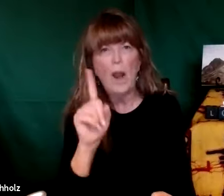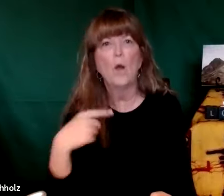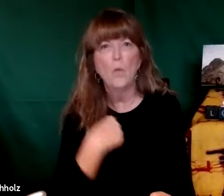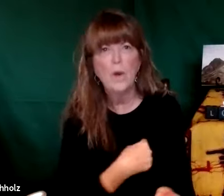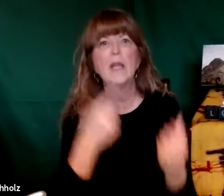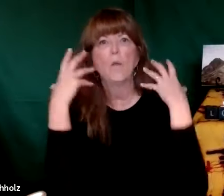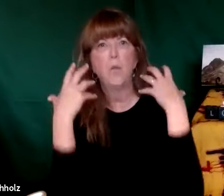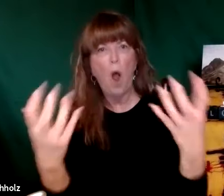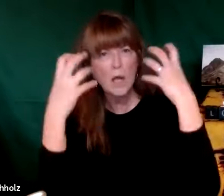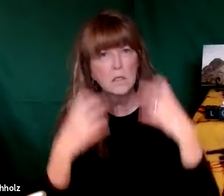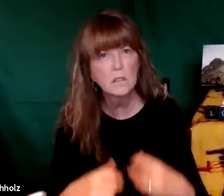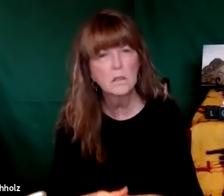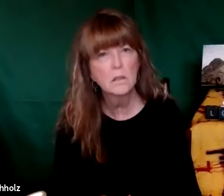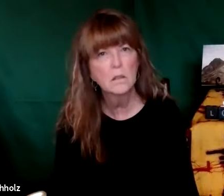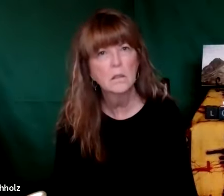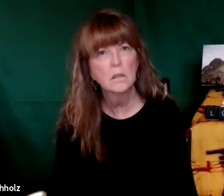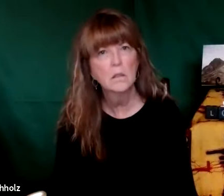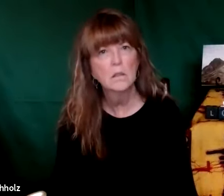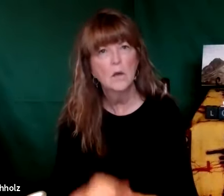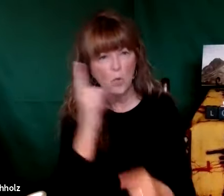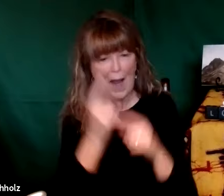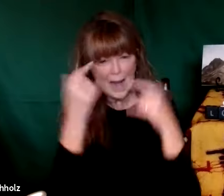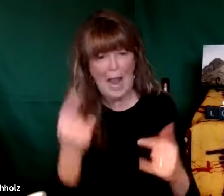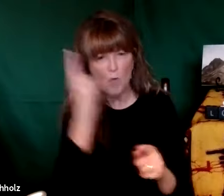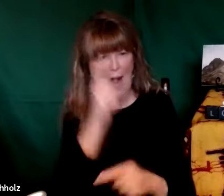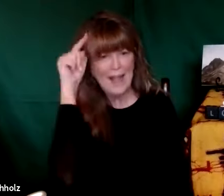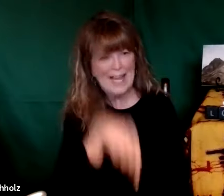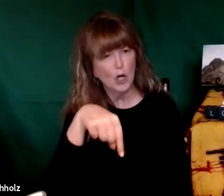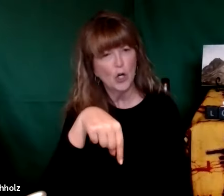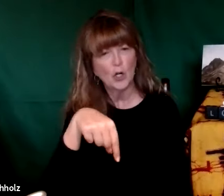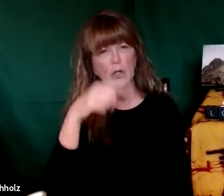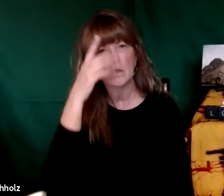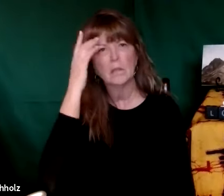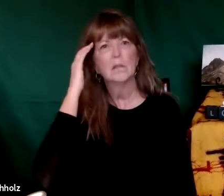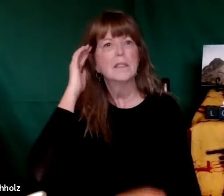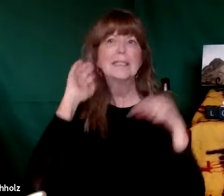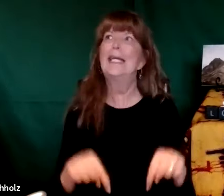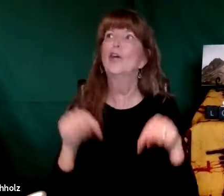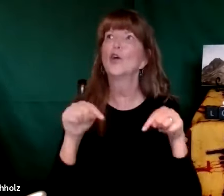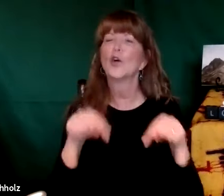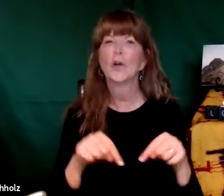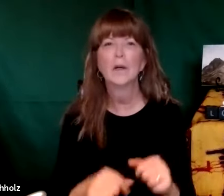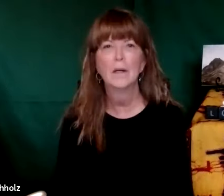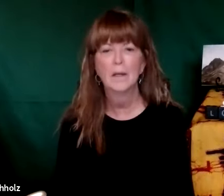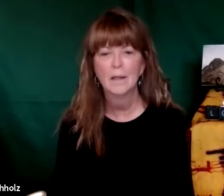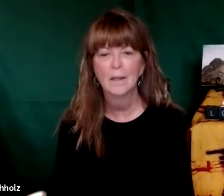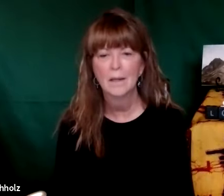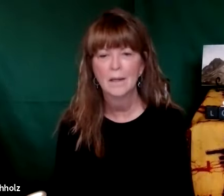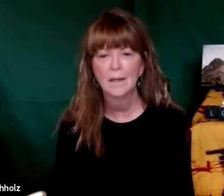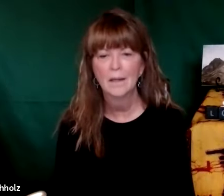we want to see God where we want to see God we want to see God right here and right now in this